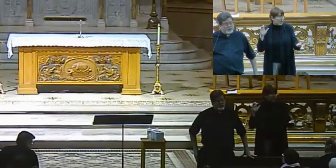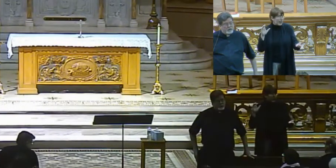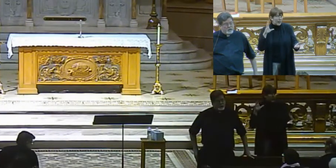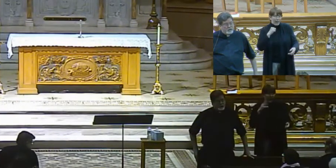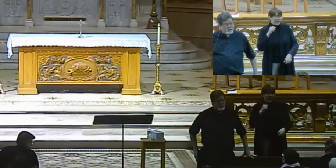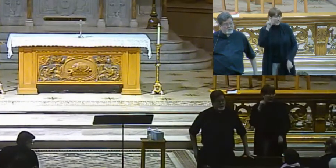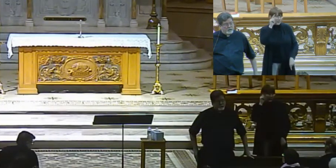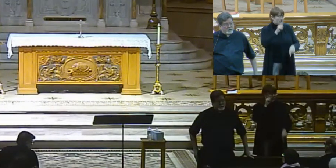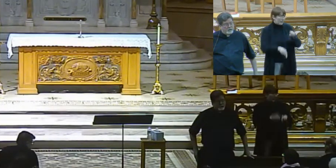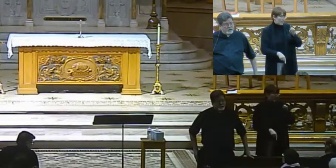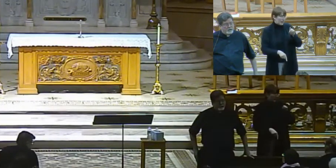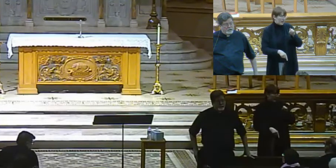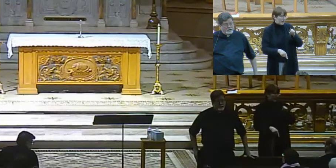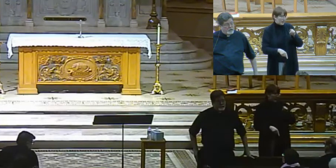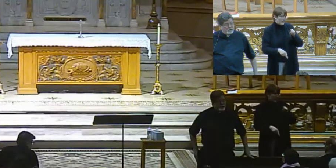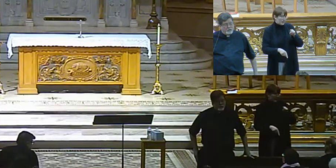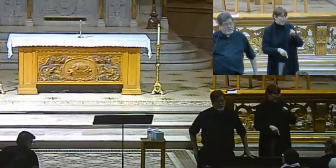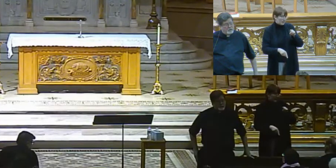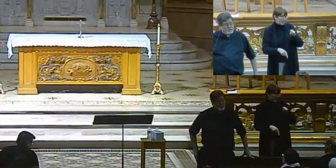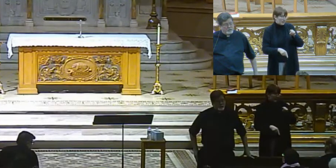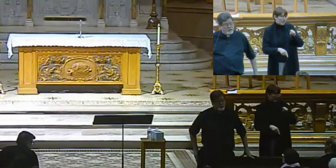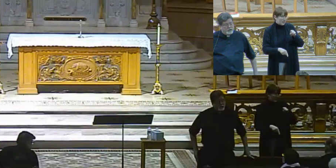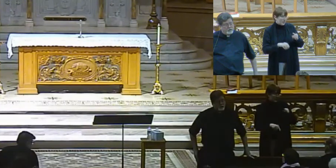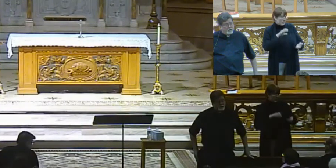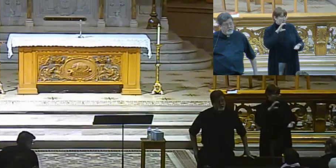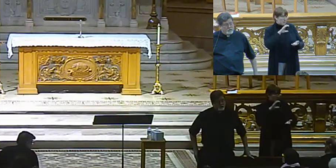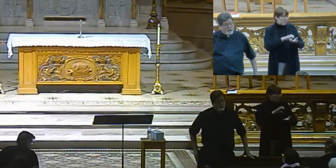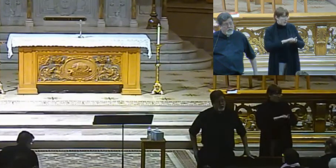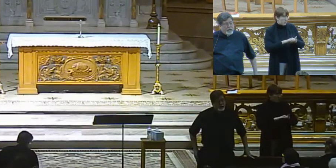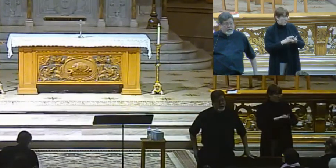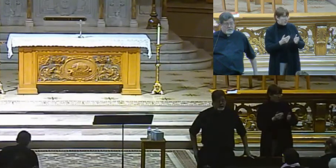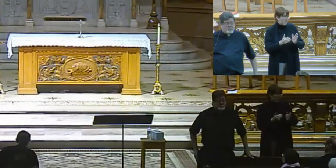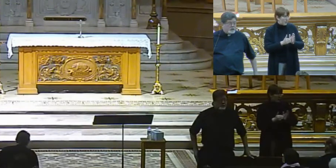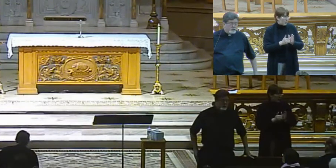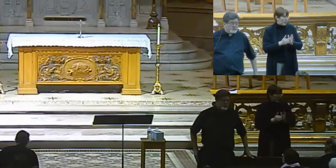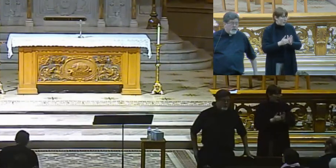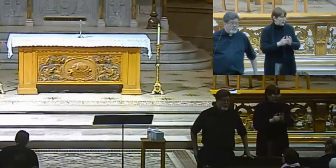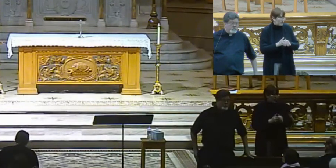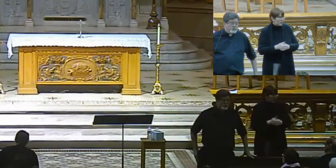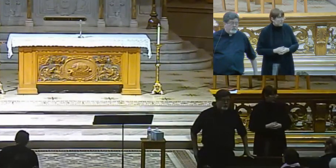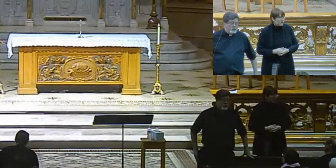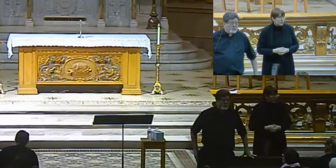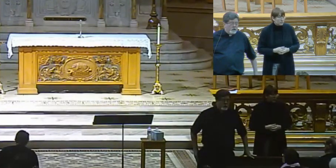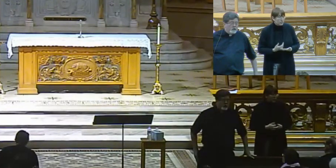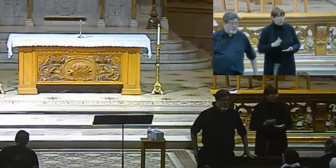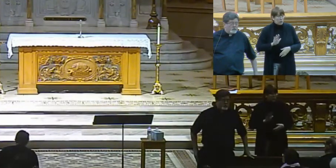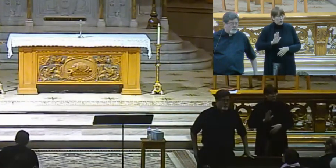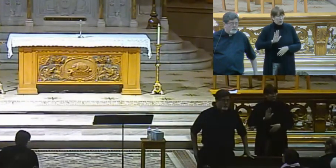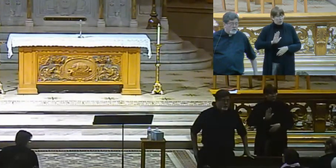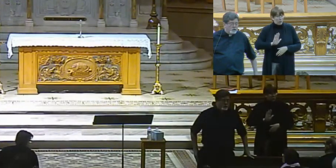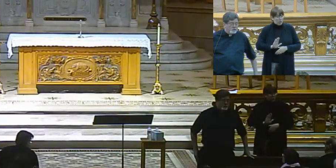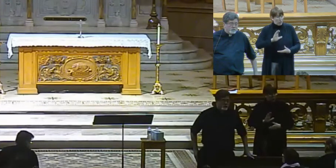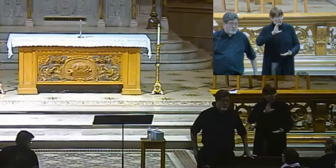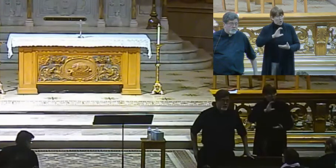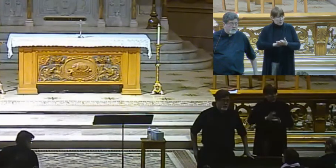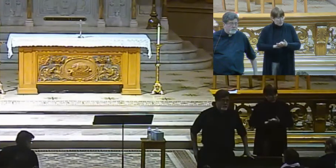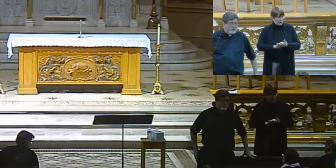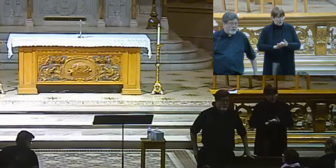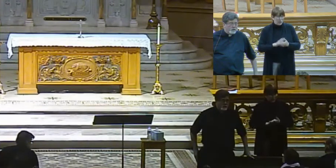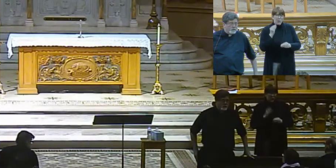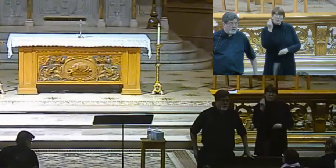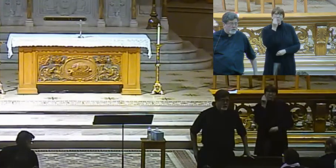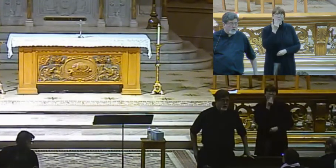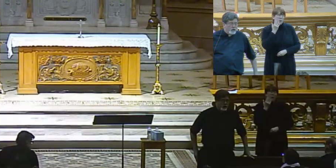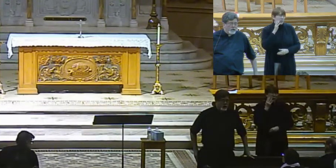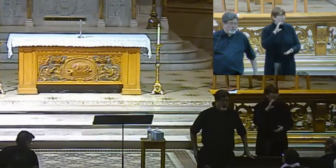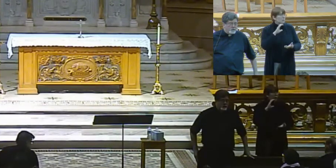not able to get, he is not going to be able to get an annulment. And so because of that their marriage, all right, which is a beautiful